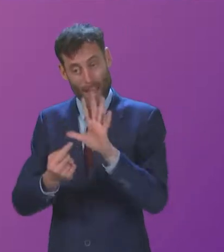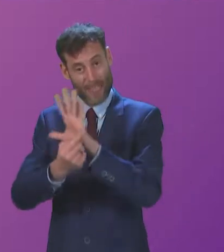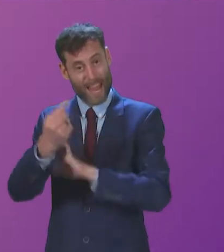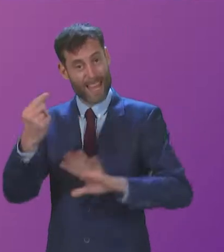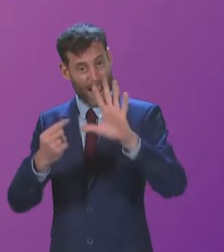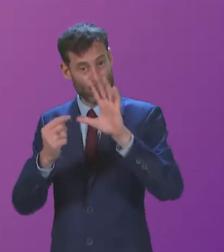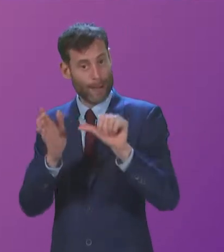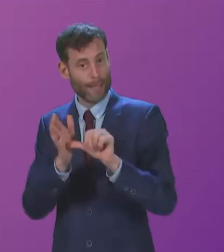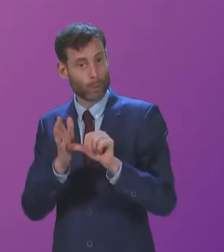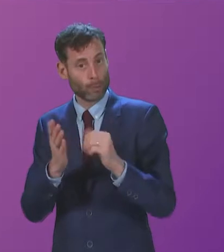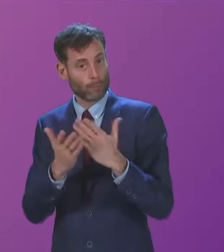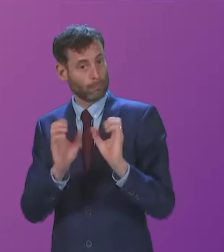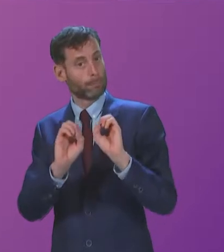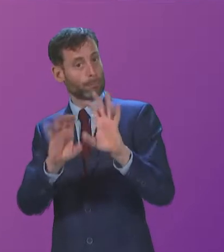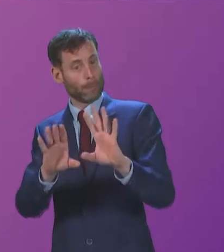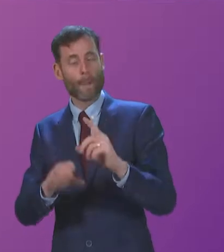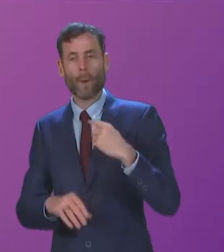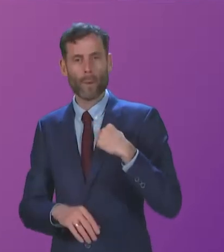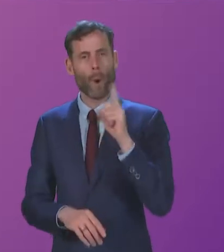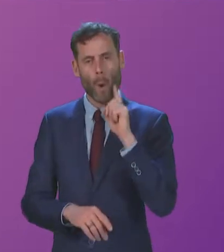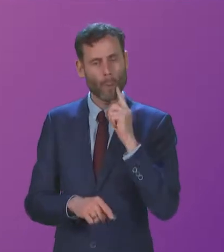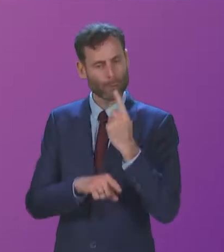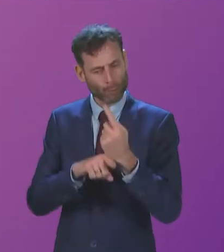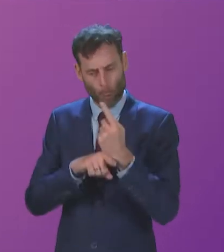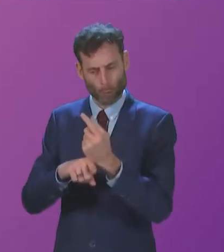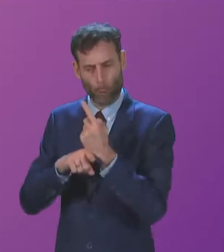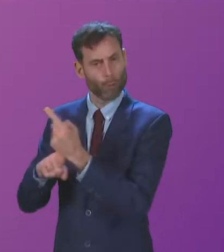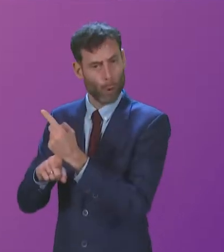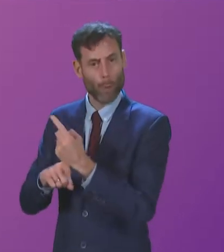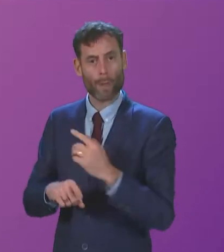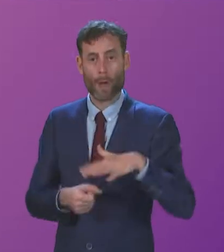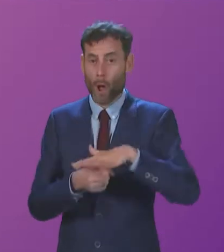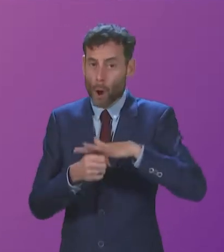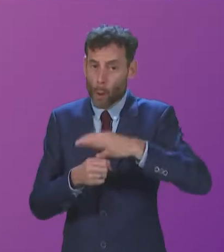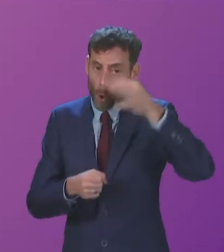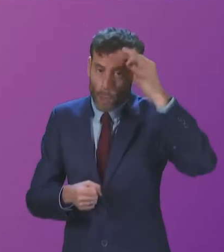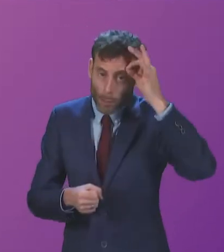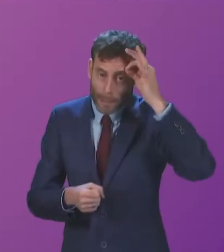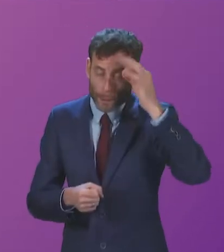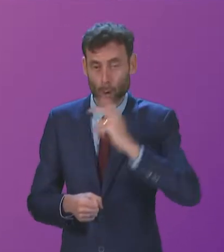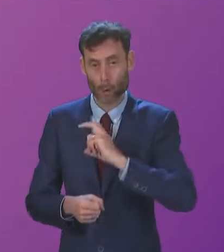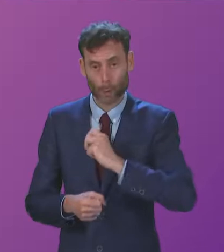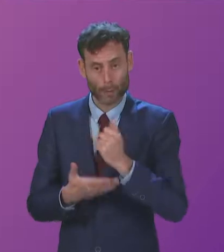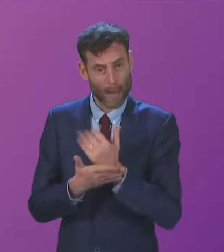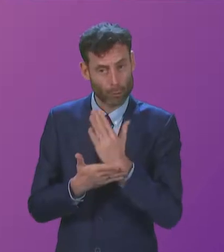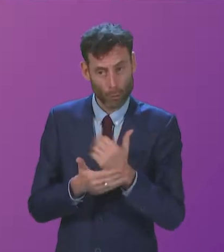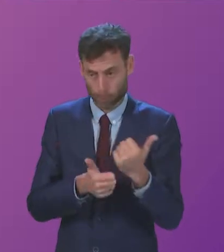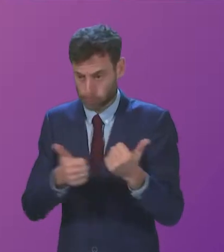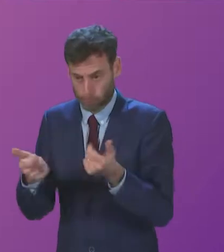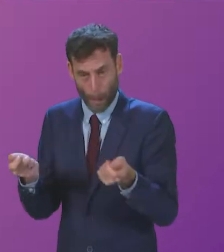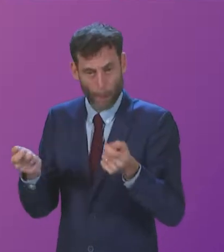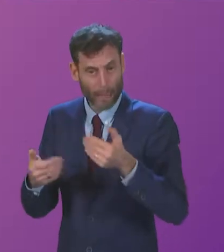answer. And we keep very closely up to date with both local authorities and trade unions to ensure if there's anything more can be done. are happy to do so.